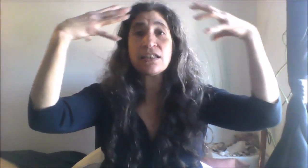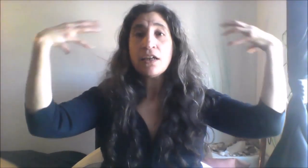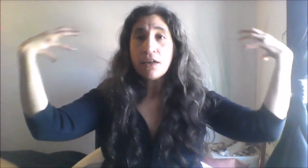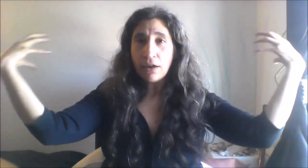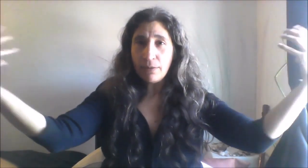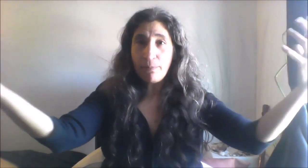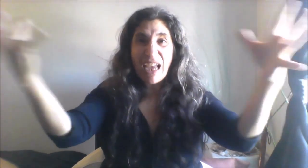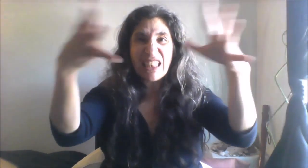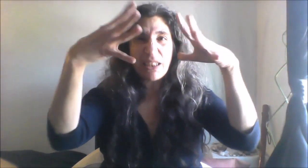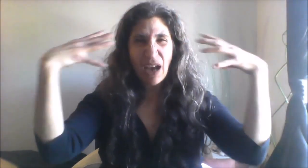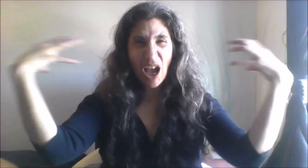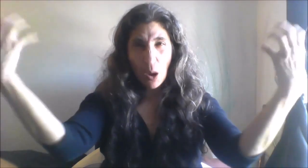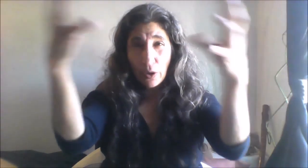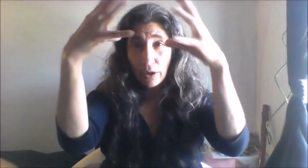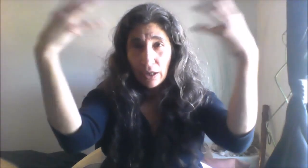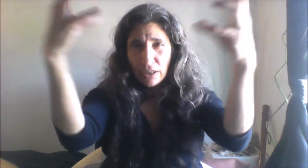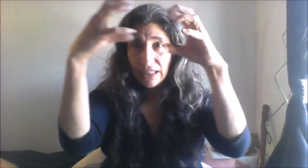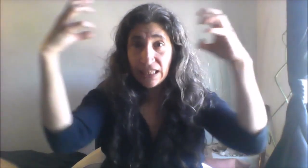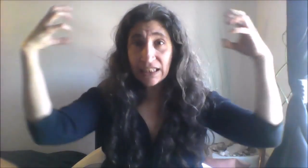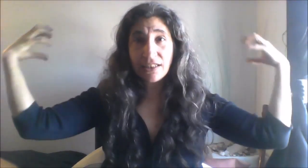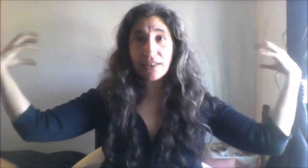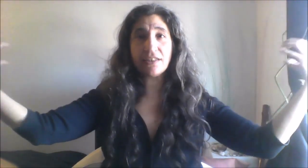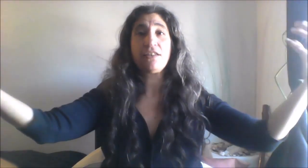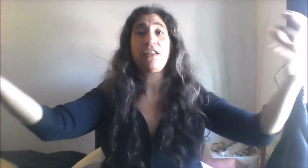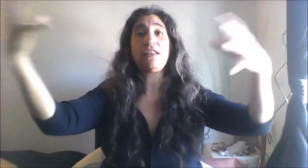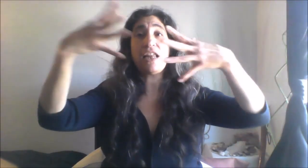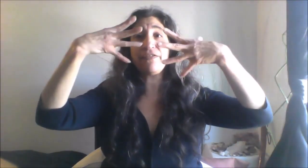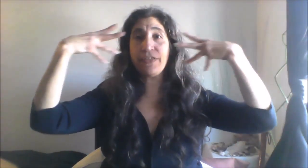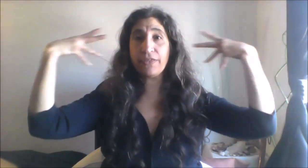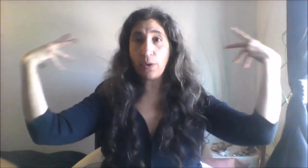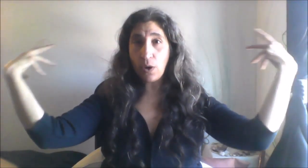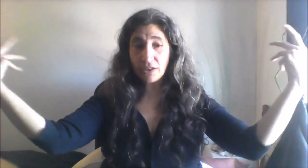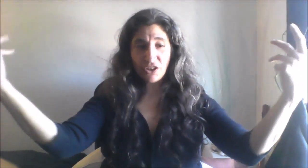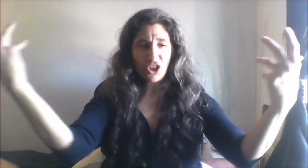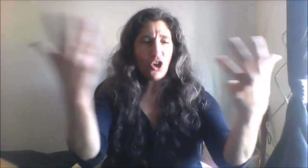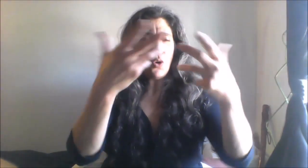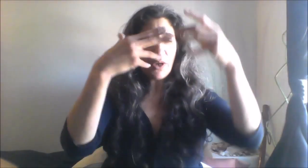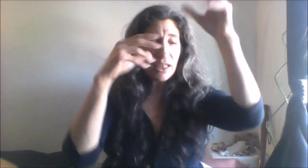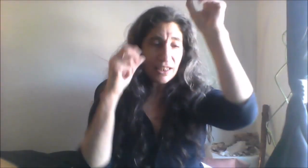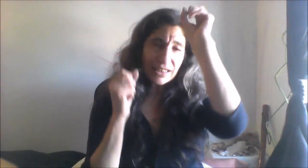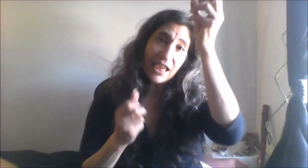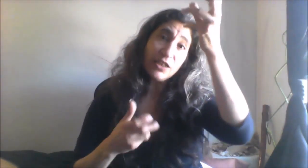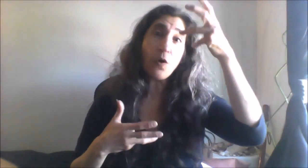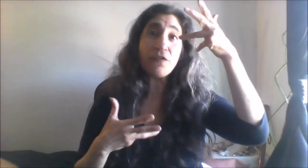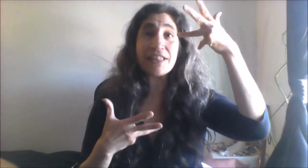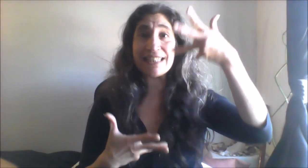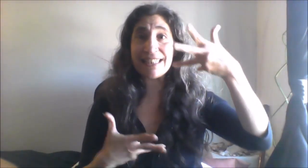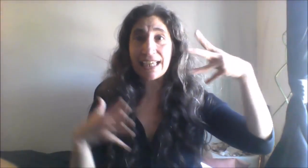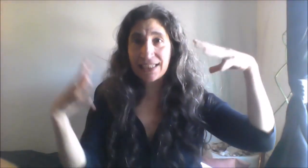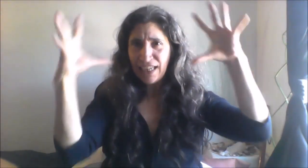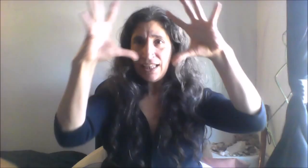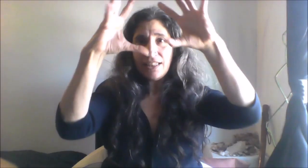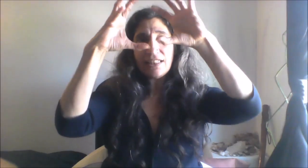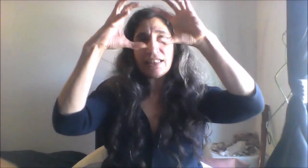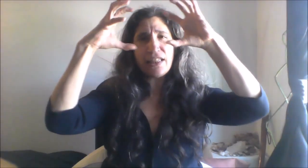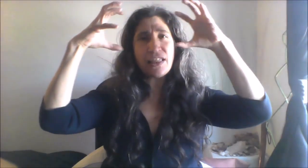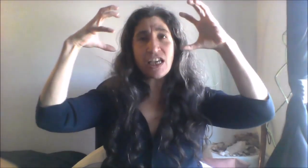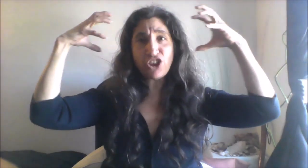uh mind power this a lot of thoughts okay the ten over the six this is lush